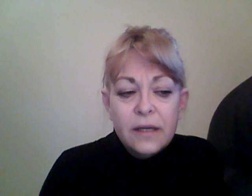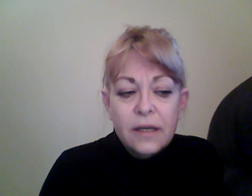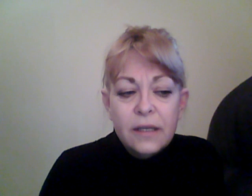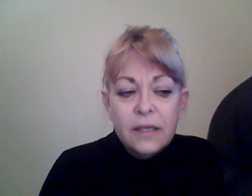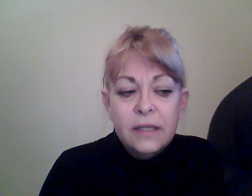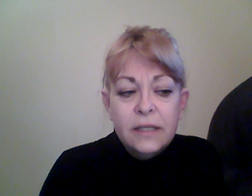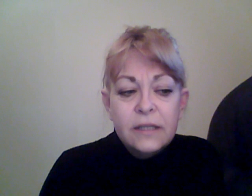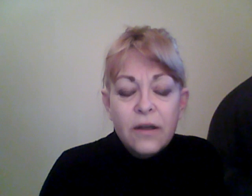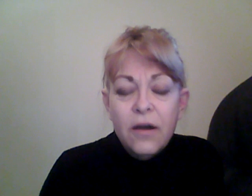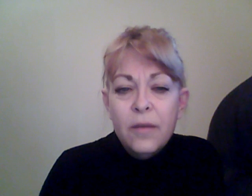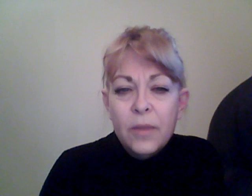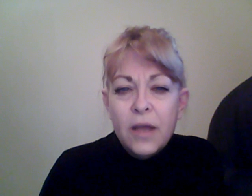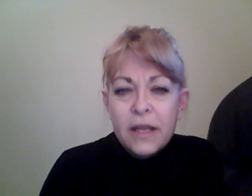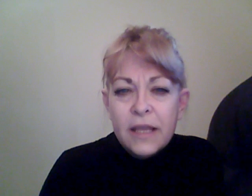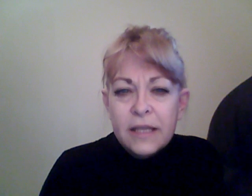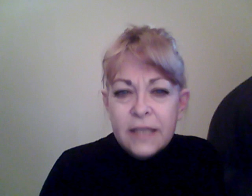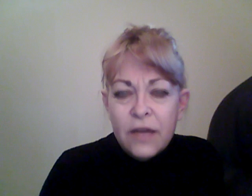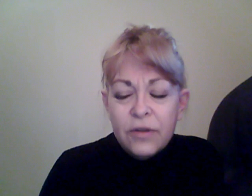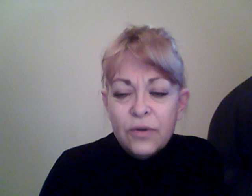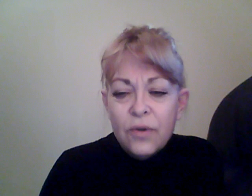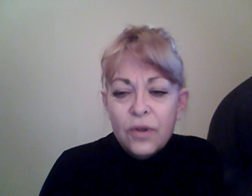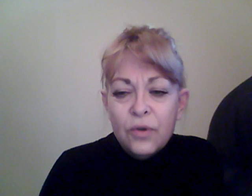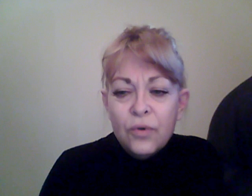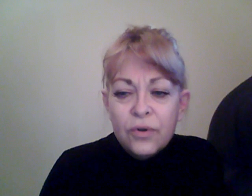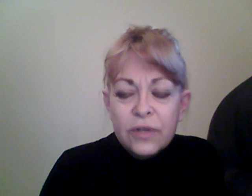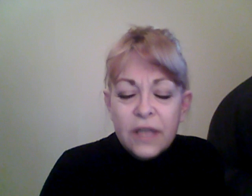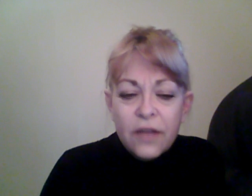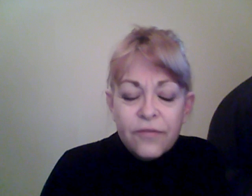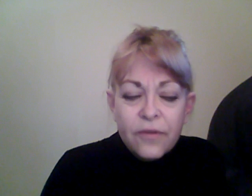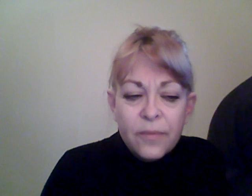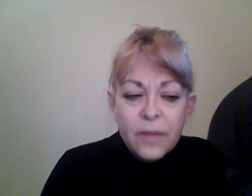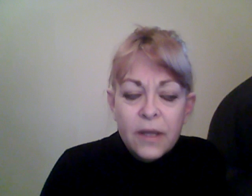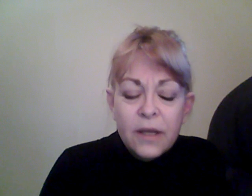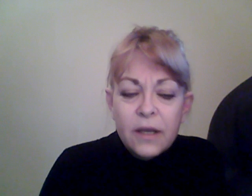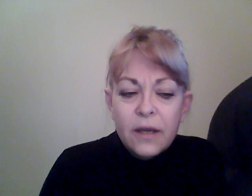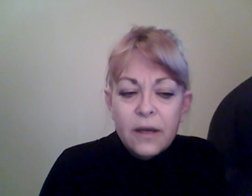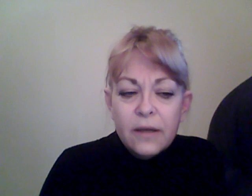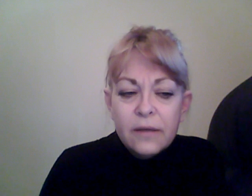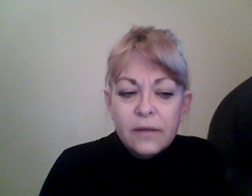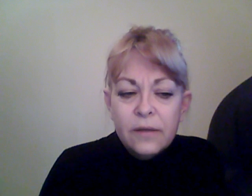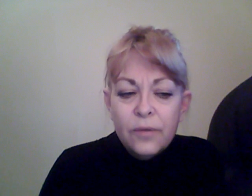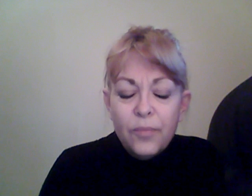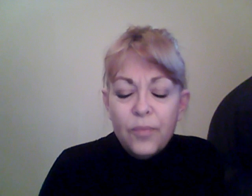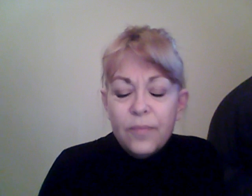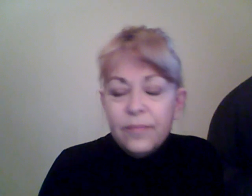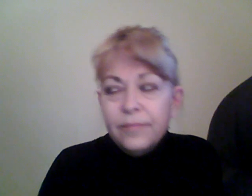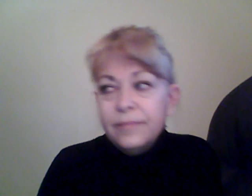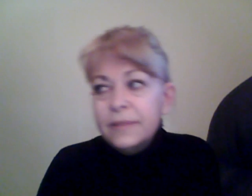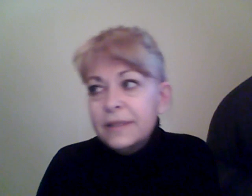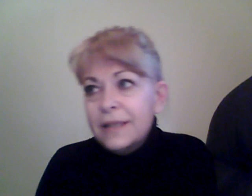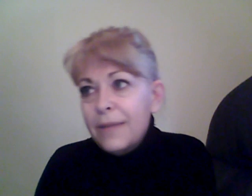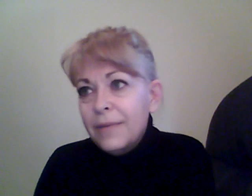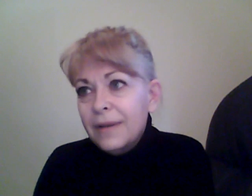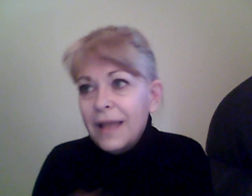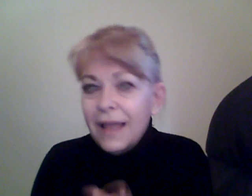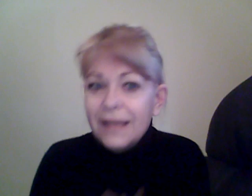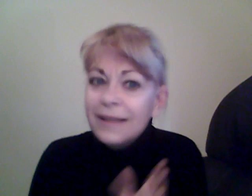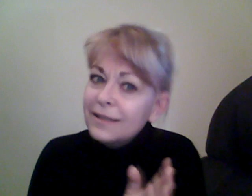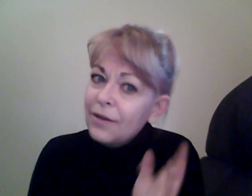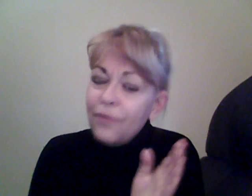you need to calm a lot of that down. In order to get from, you know, step, to go